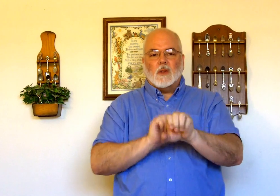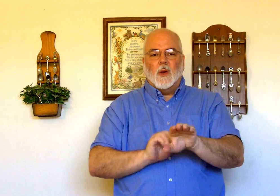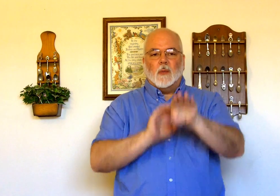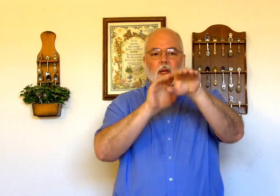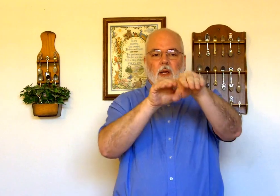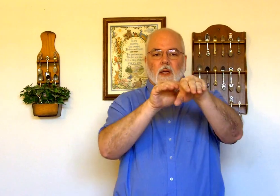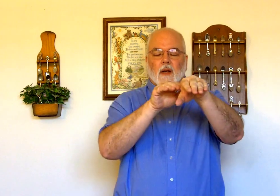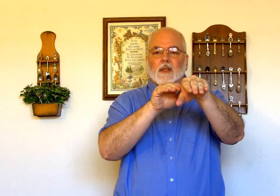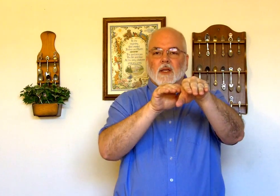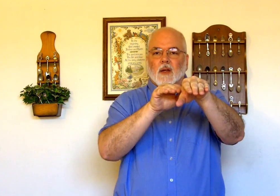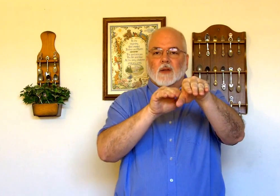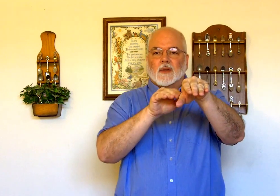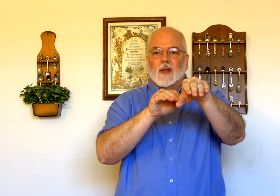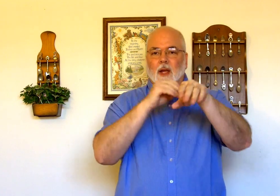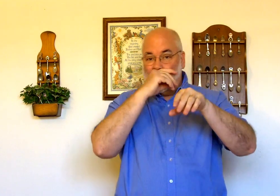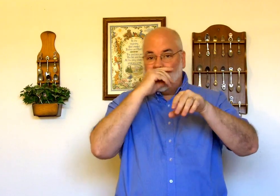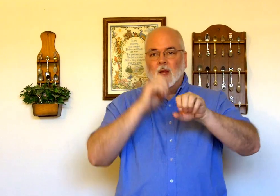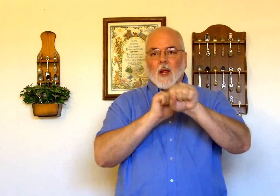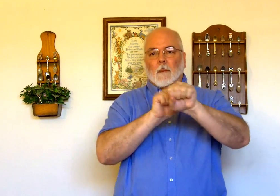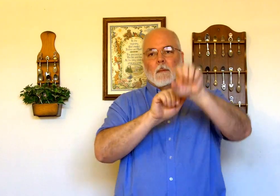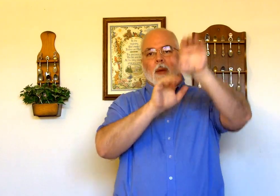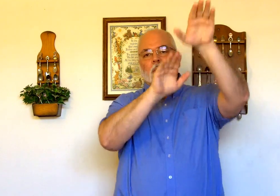going up a little hill is a hill okay mountain